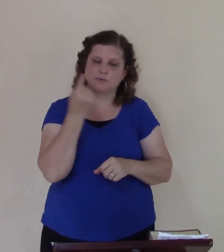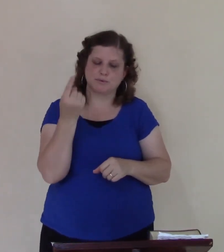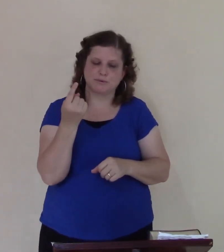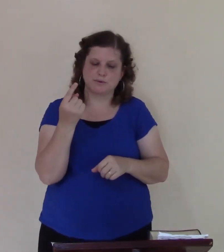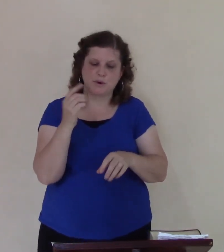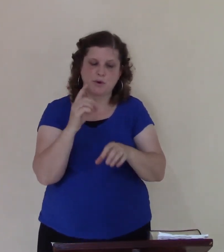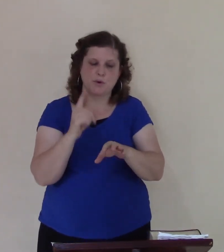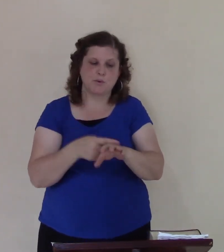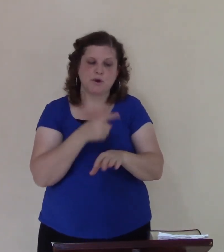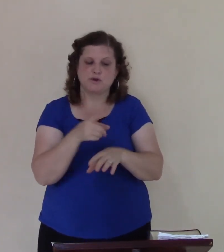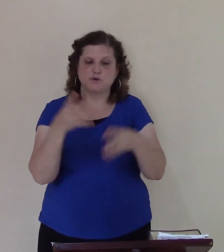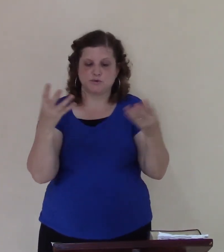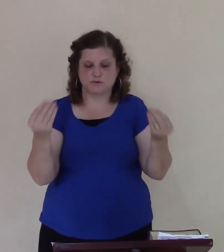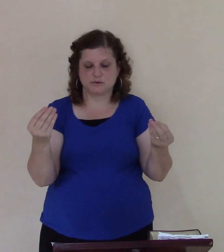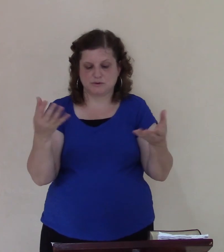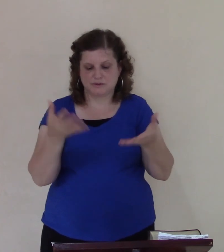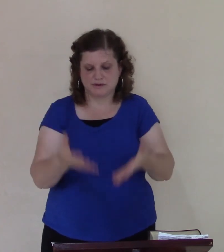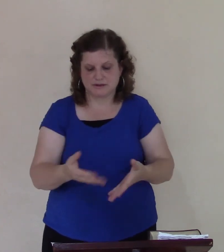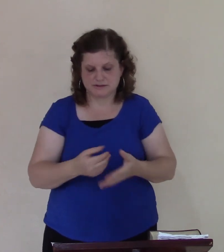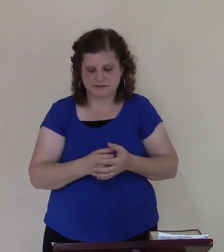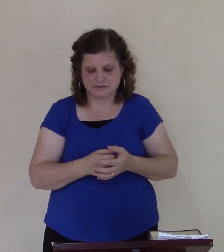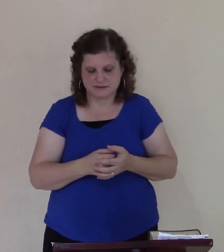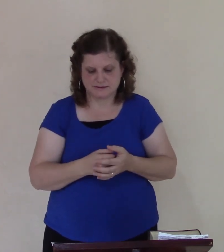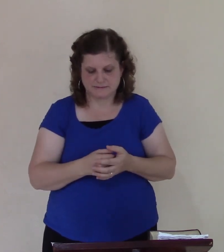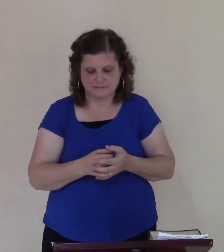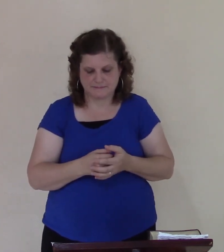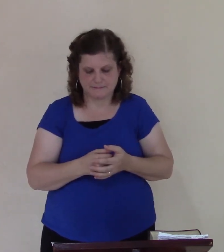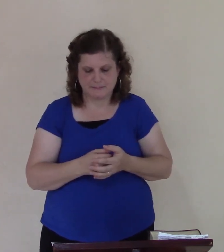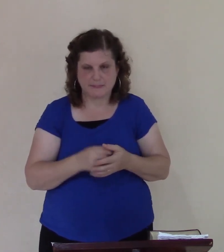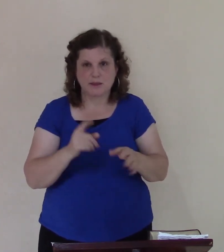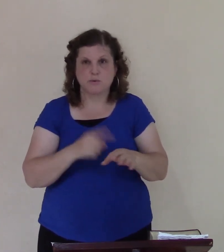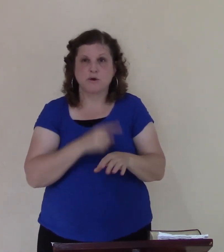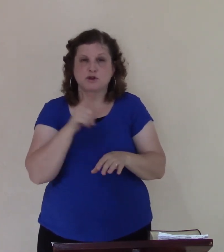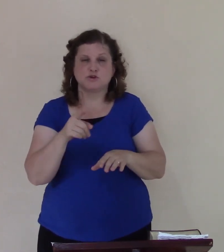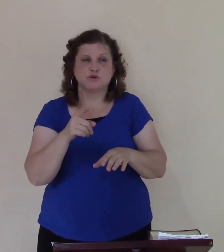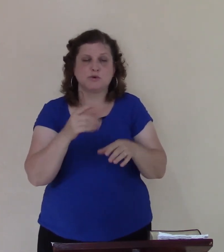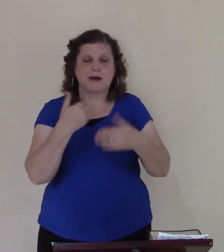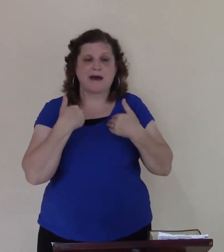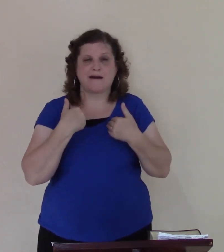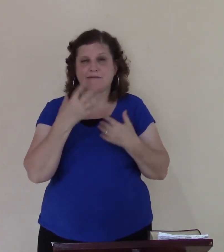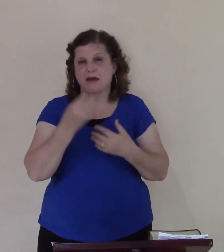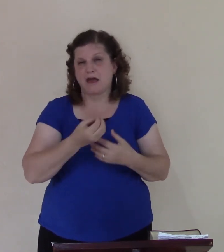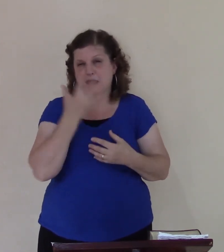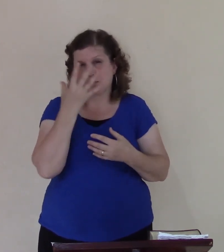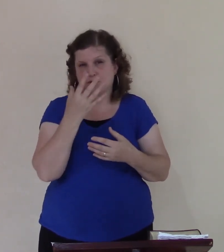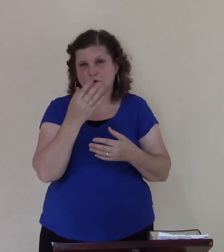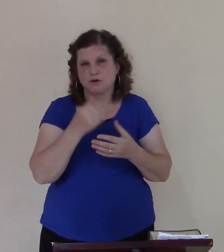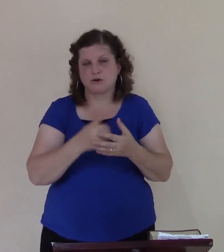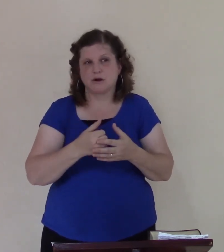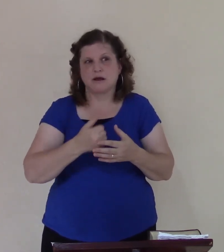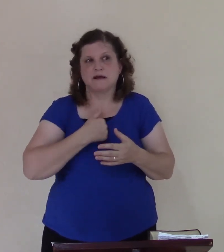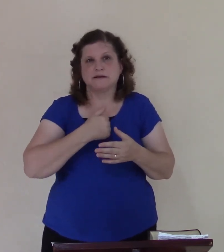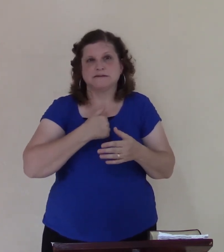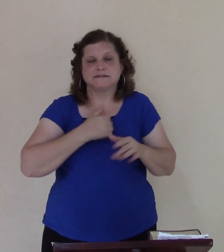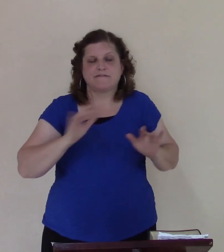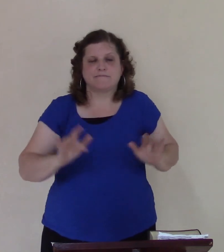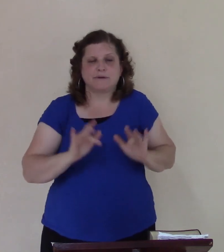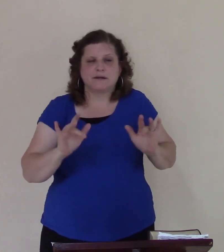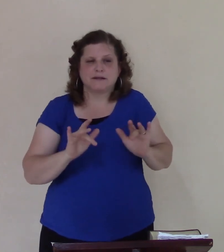you're isolating yourself from others you have self-hidden you have anger you have resentment you have bitterness it's like you're in prison you're